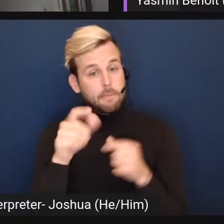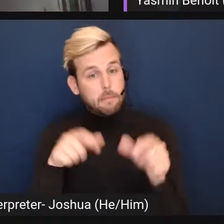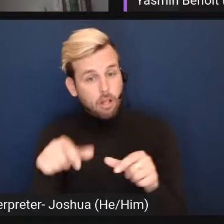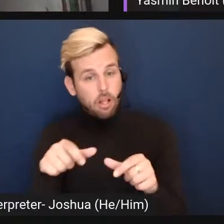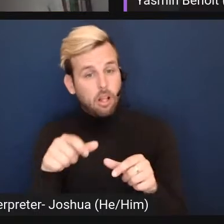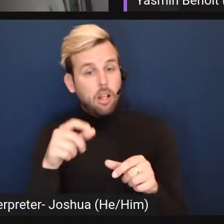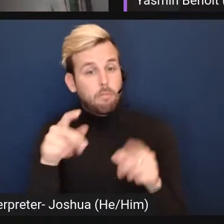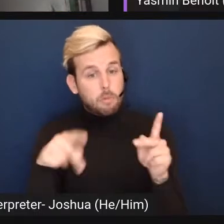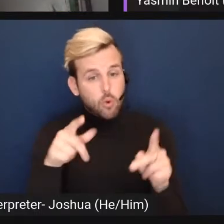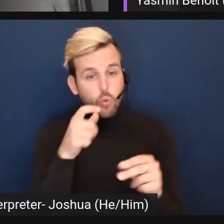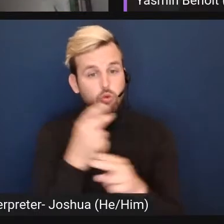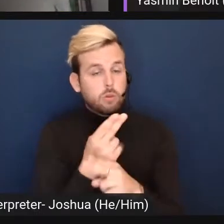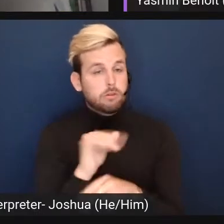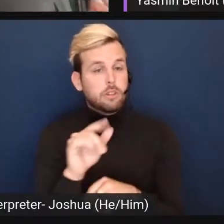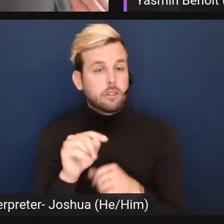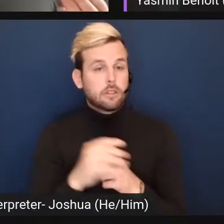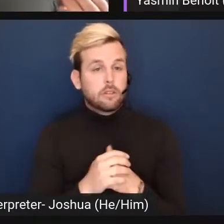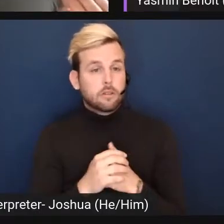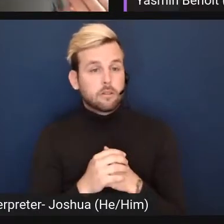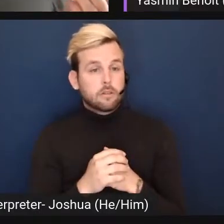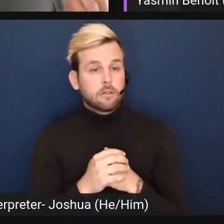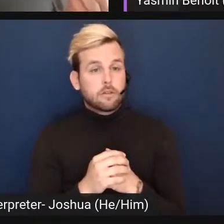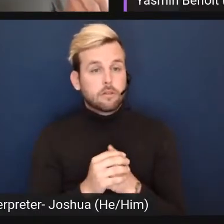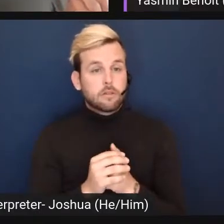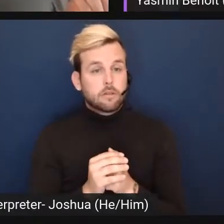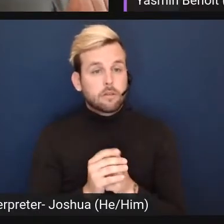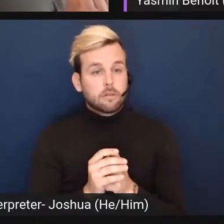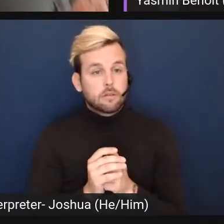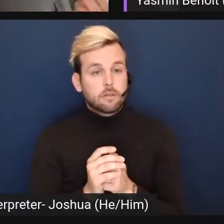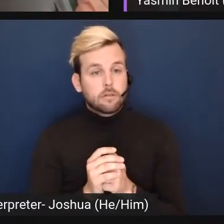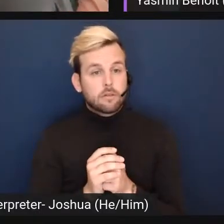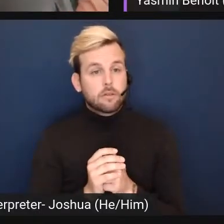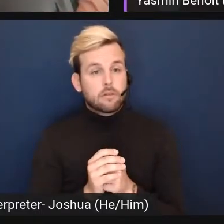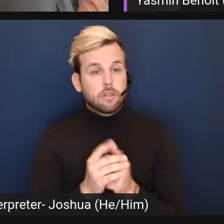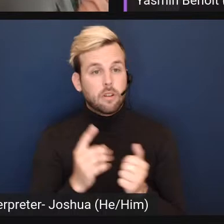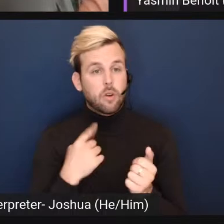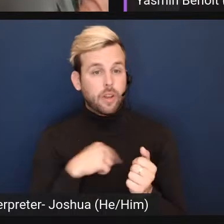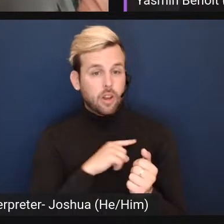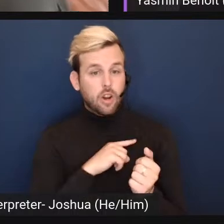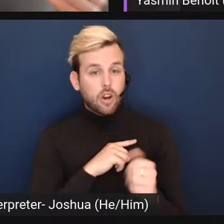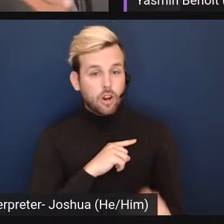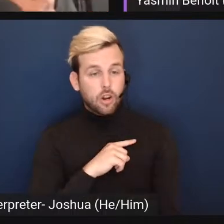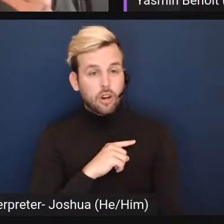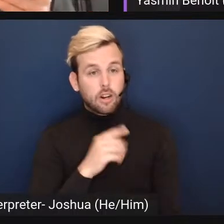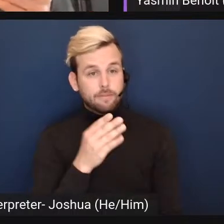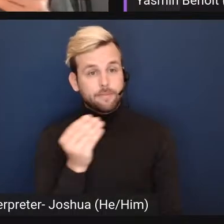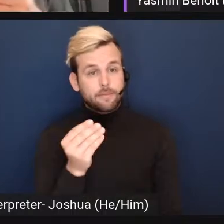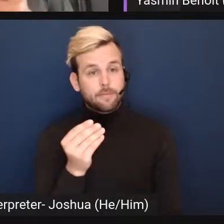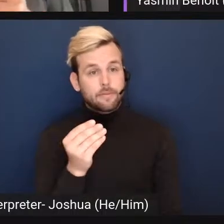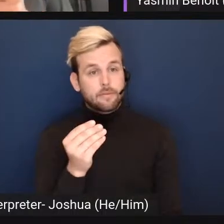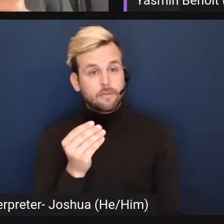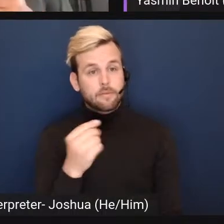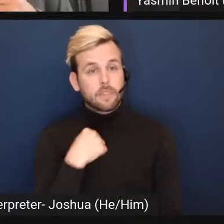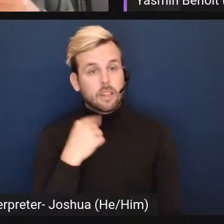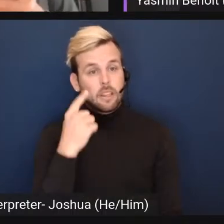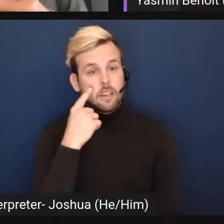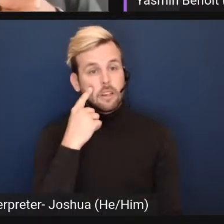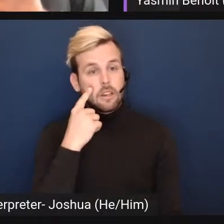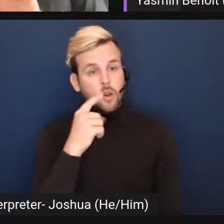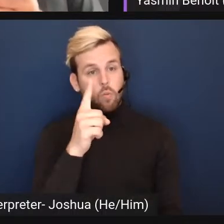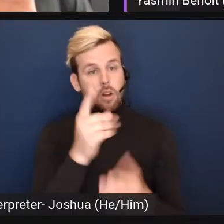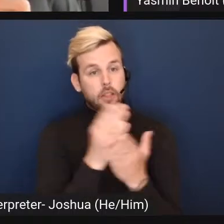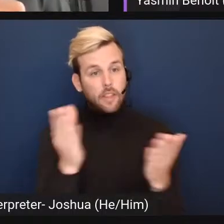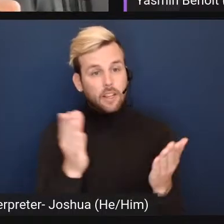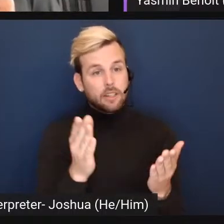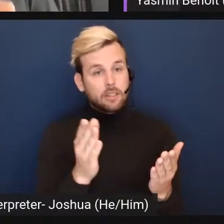are using it and um we are uh and i think one thing